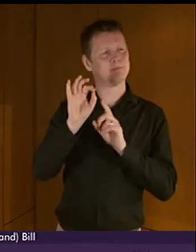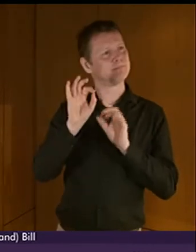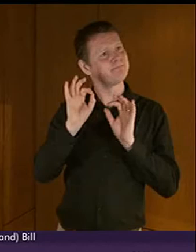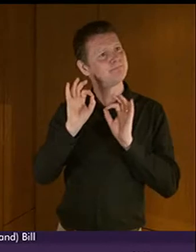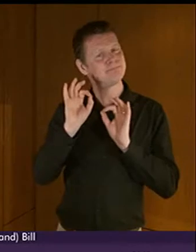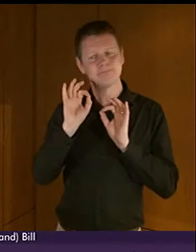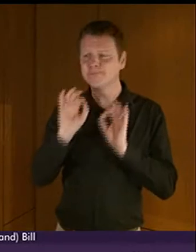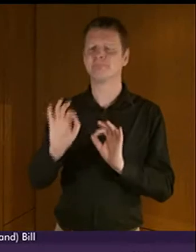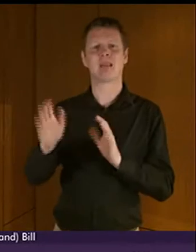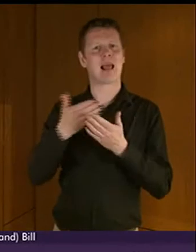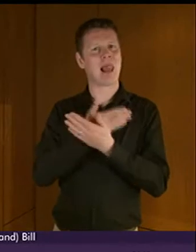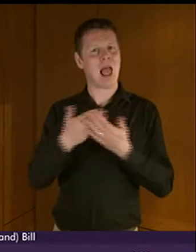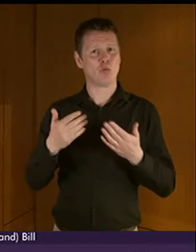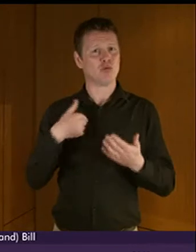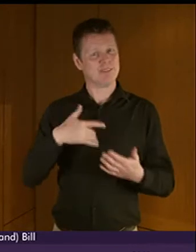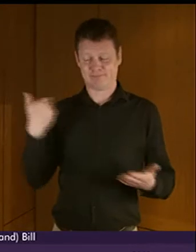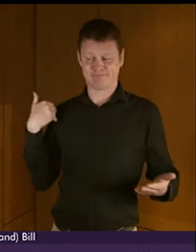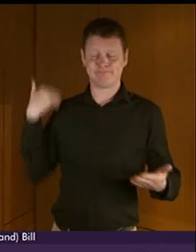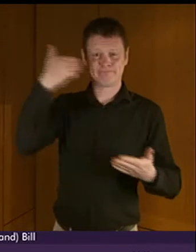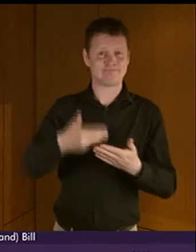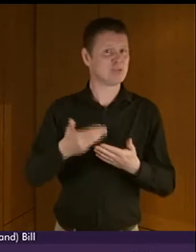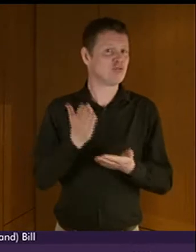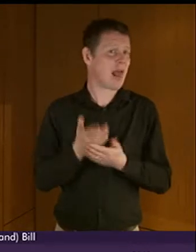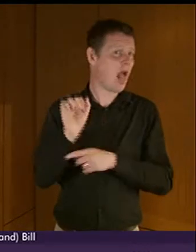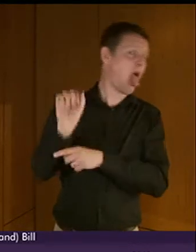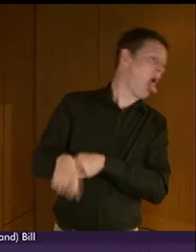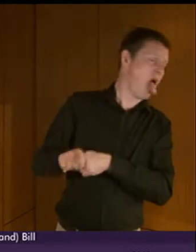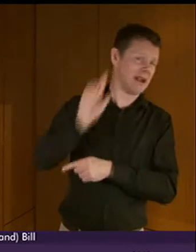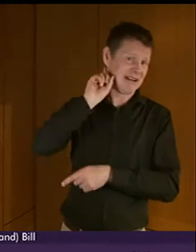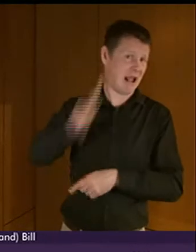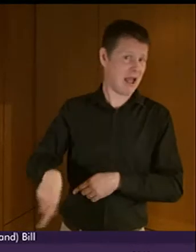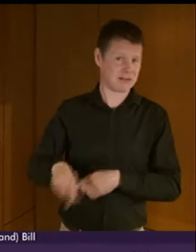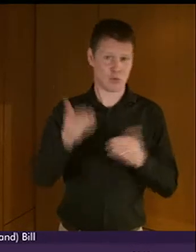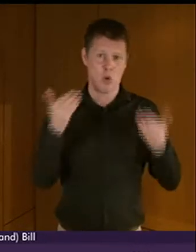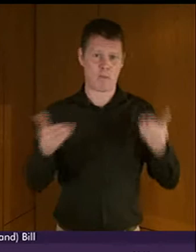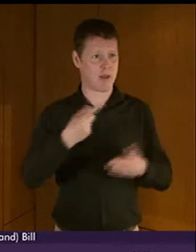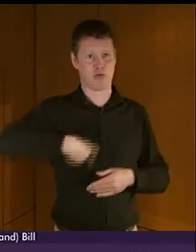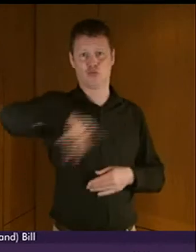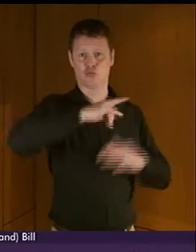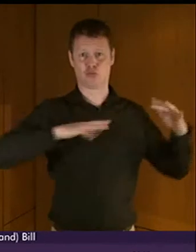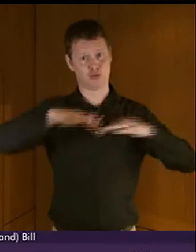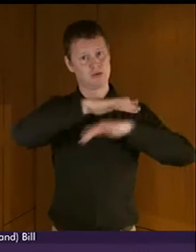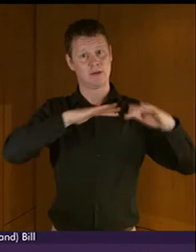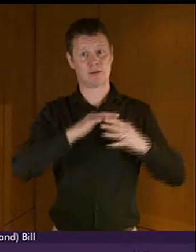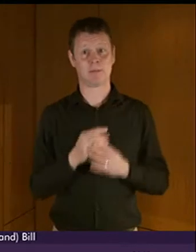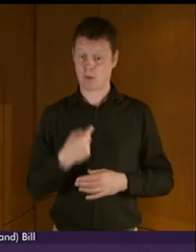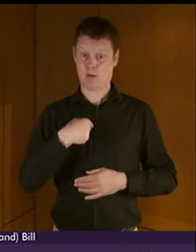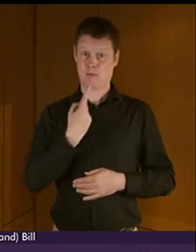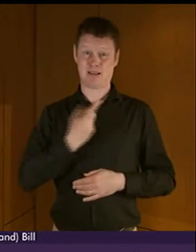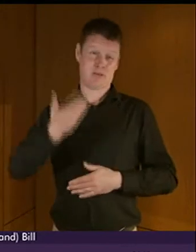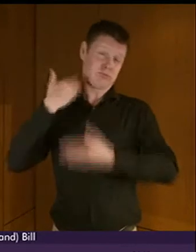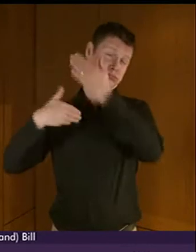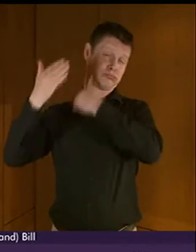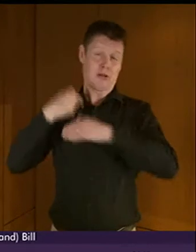significantly neglected compared to others. When I was a youngster in our Sunday school, we